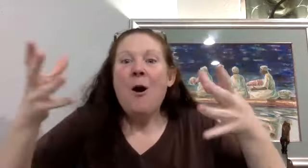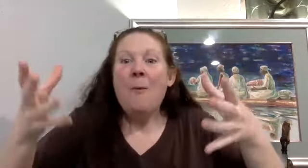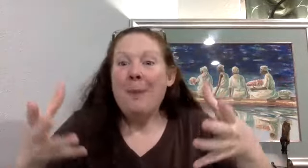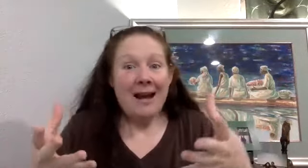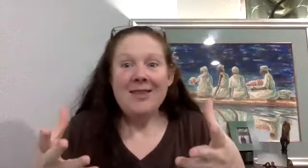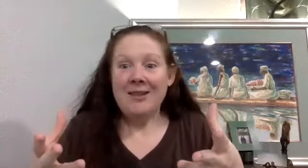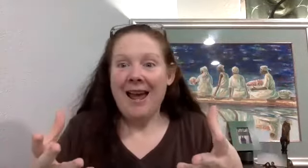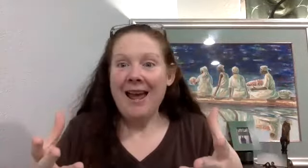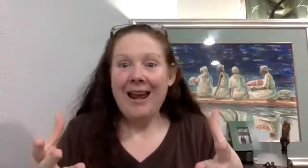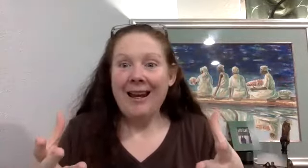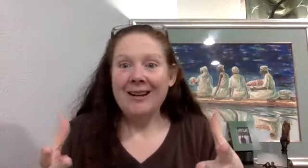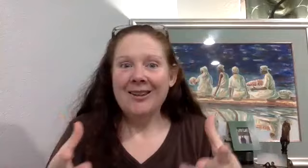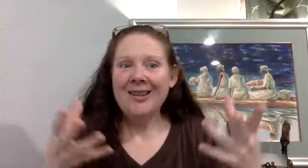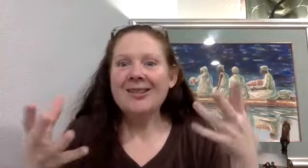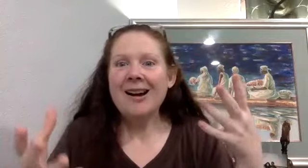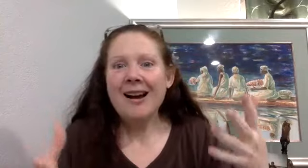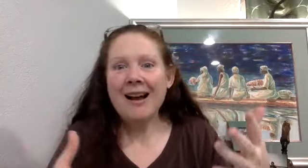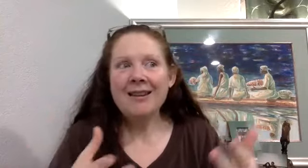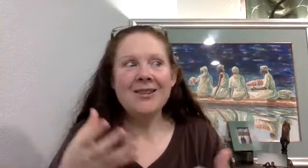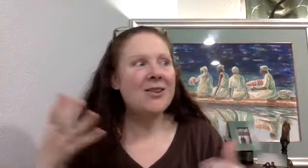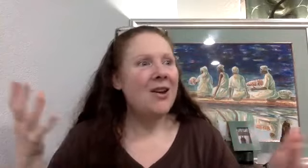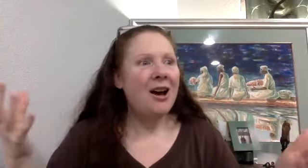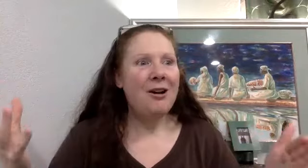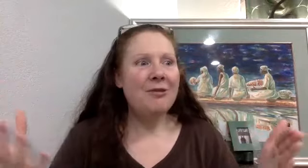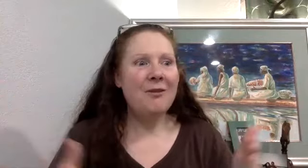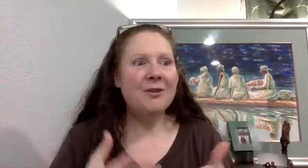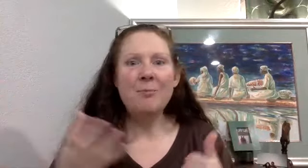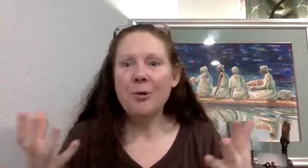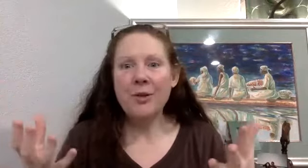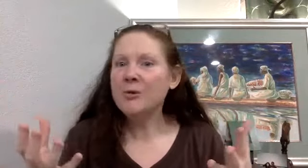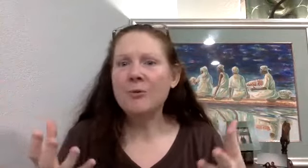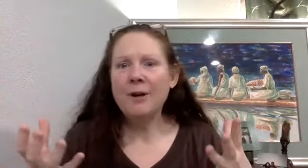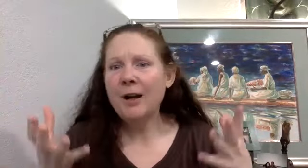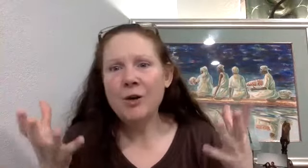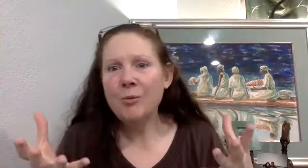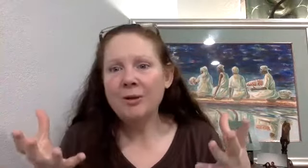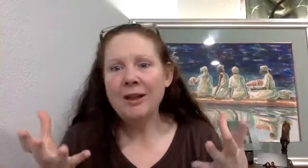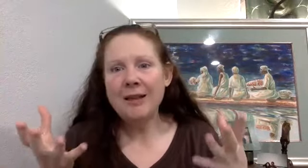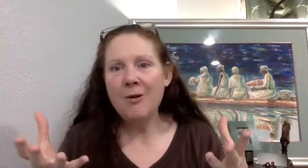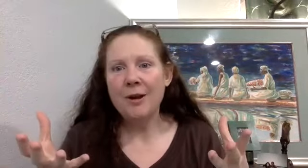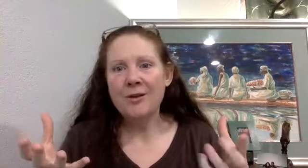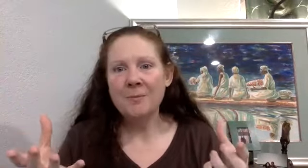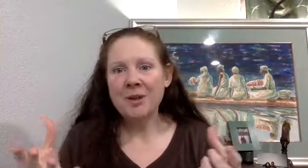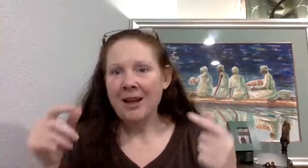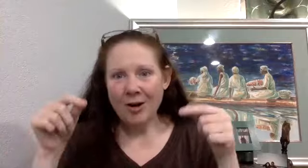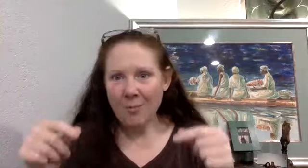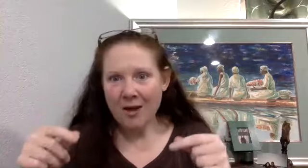Back in the day, these kinds of simple things were very humanly dealt with. In our modern